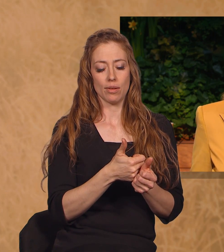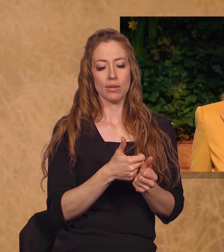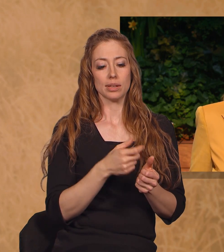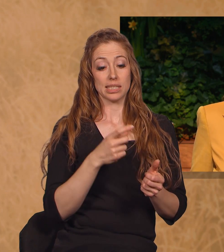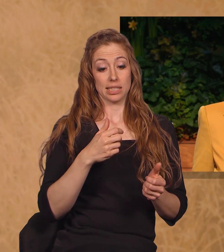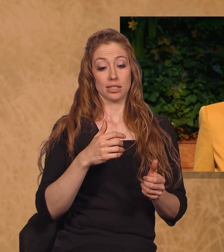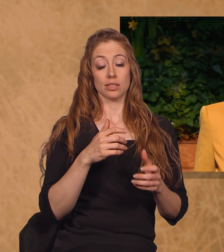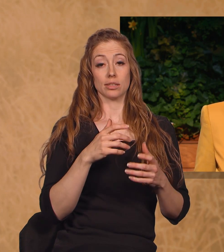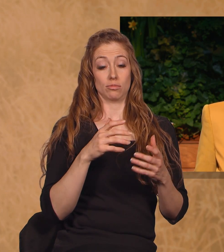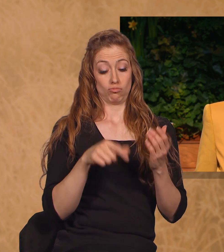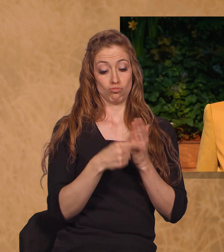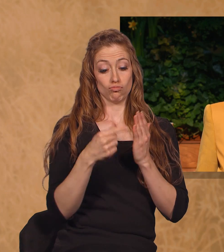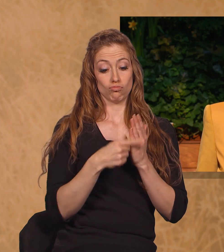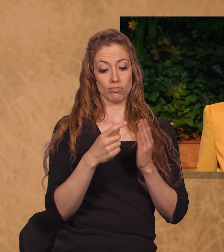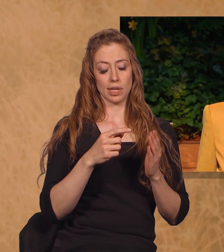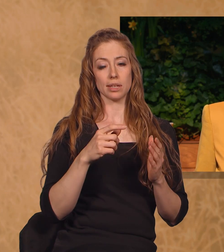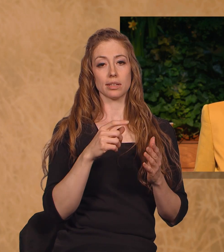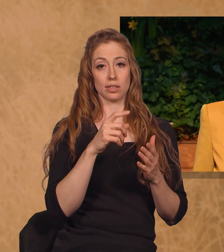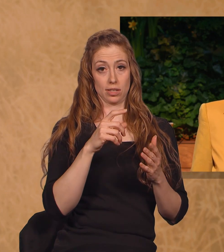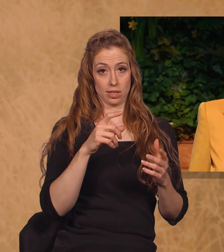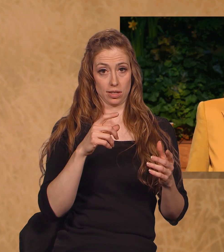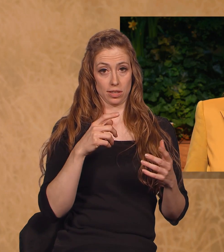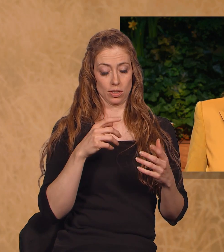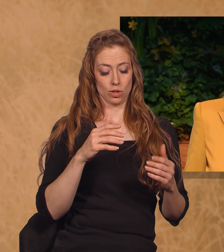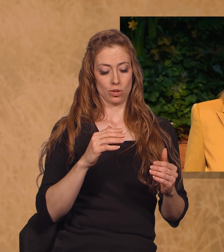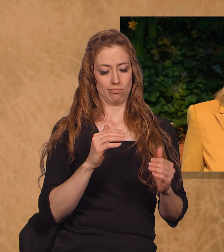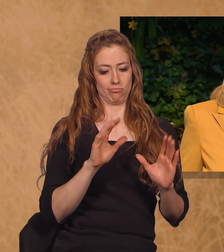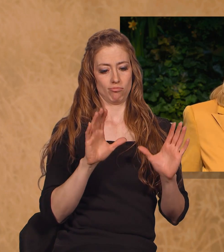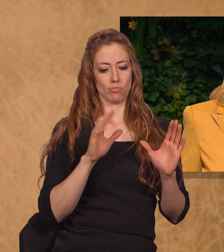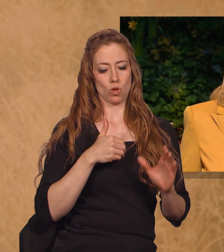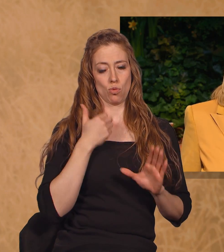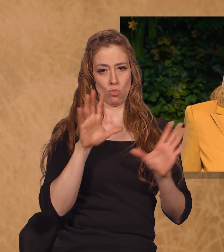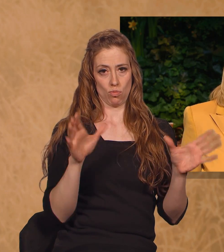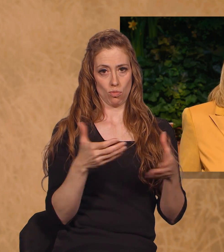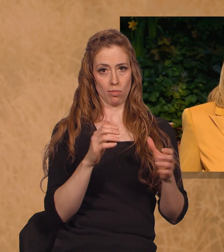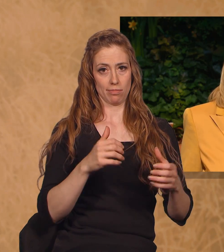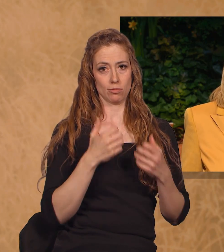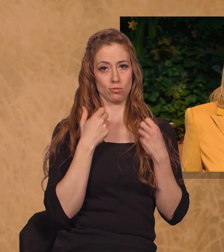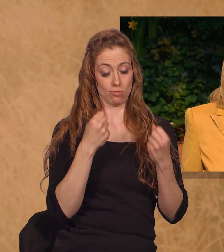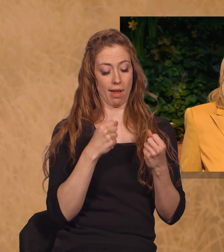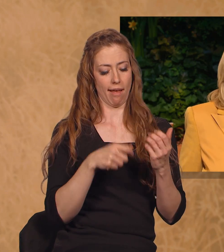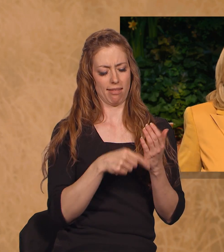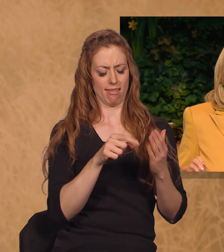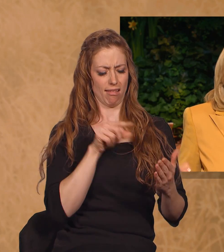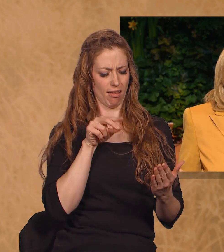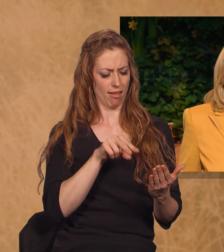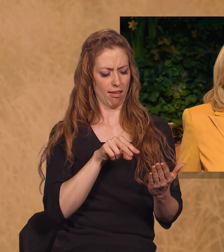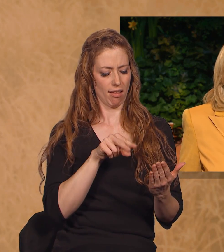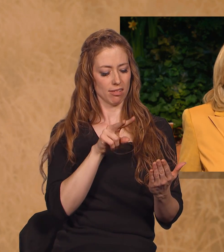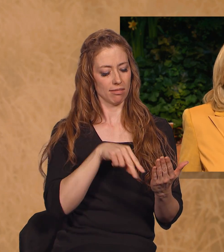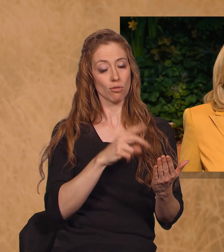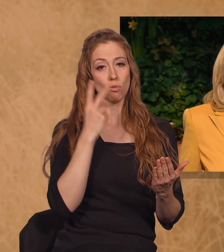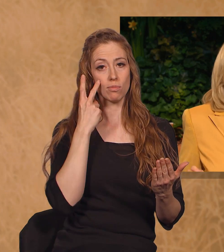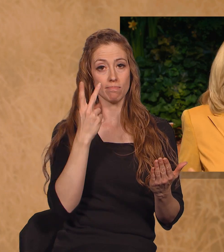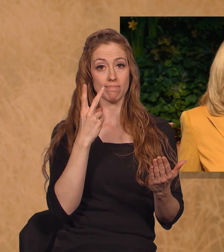Each wrote something that they felt was holding them back or something they wanted to change in their lives in their journals, and then